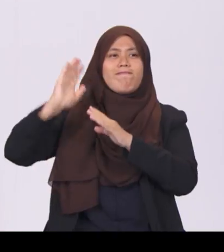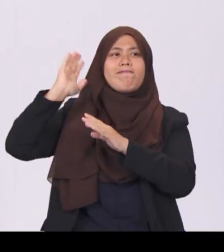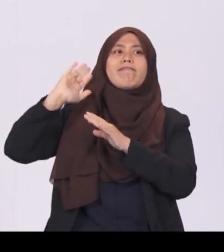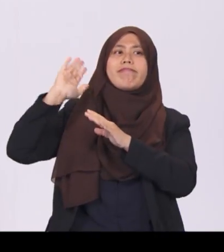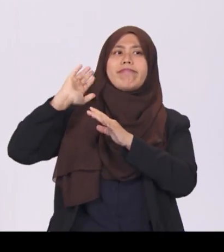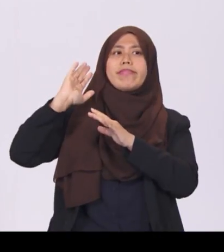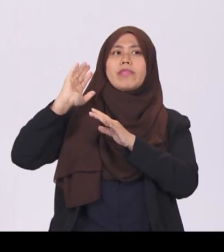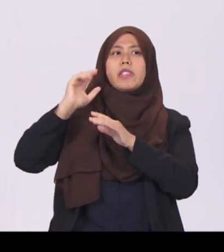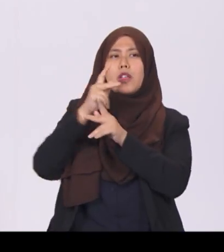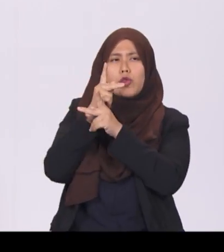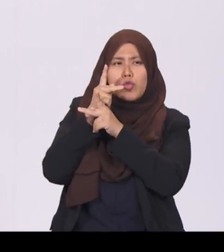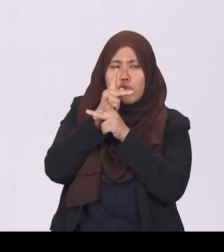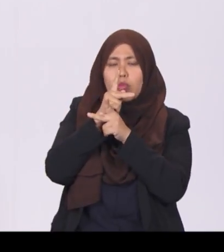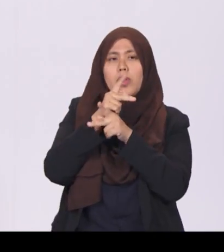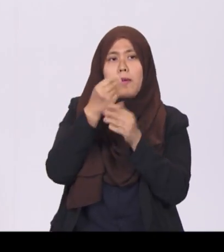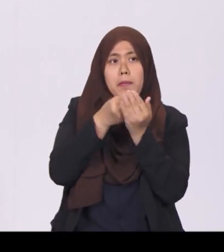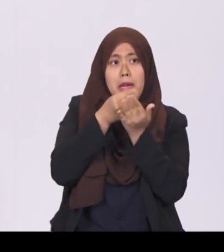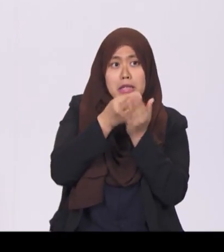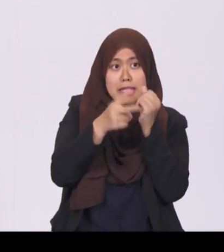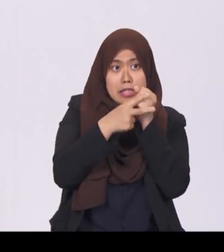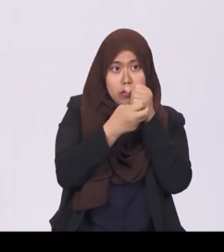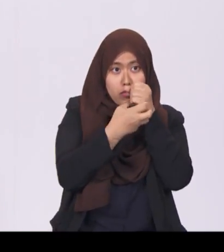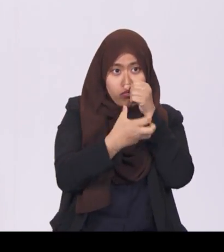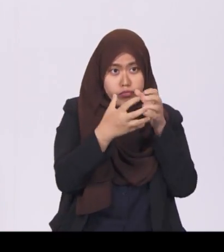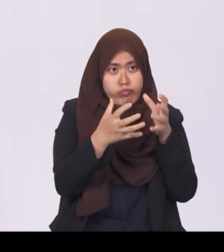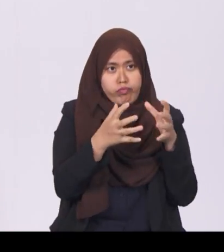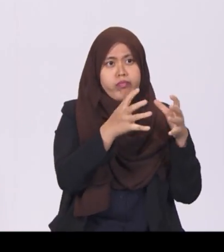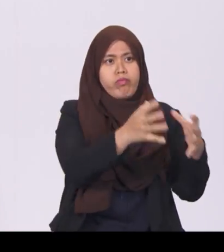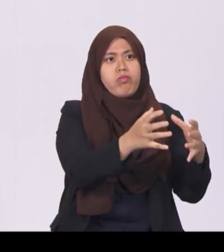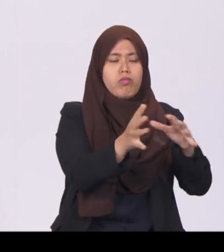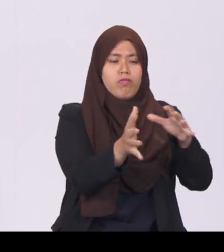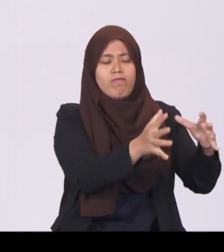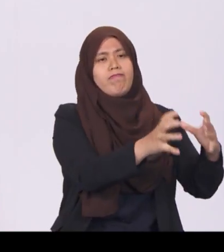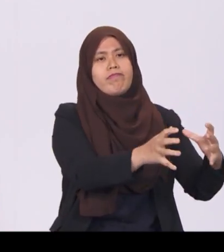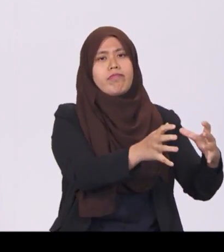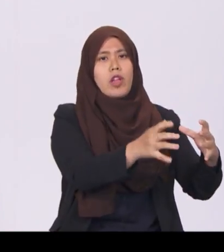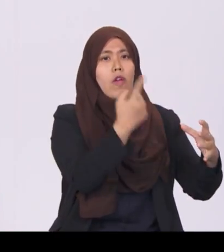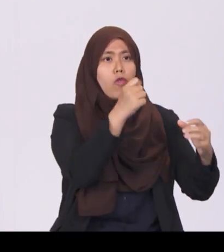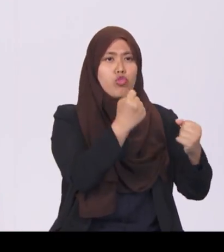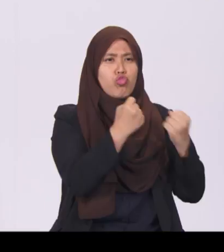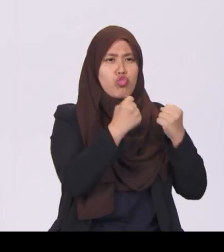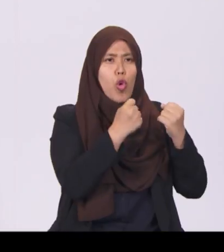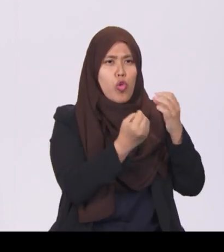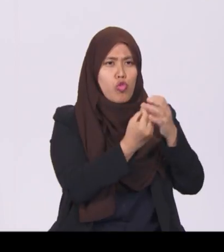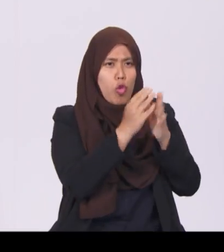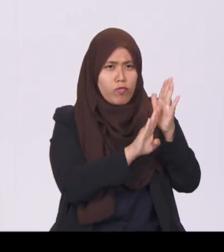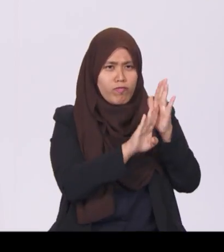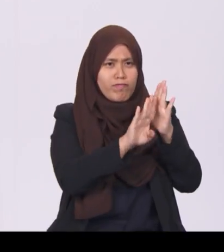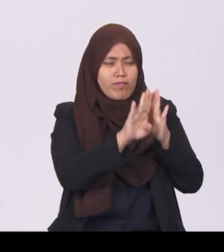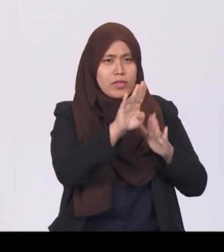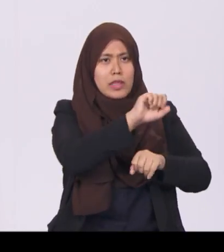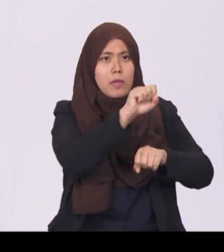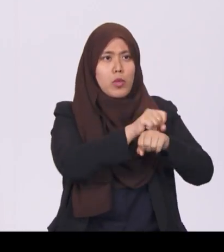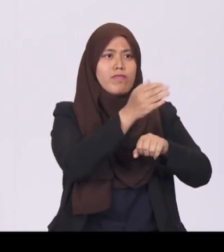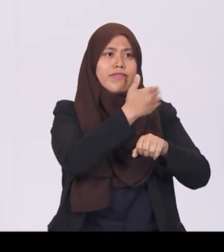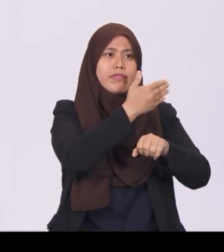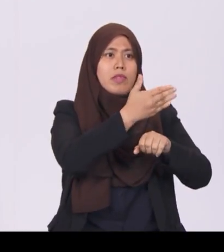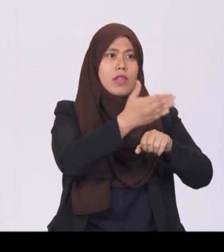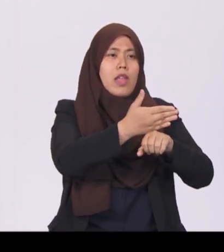savings from a strong growth during Singapore's earlier stage of economic development. Now that our economy is maturing and our